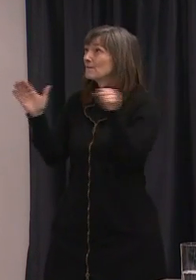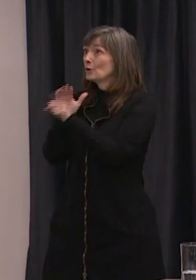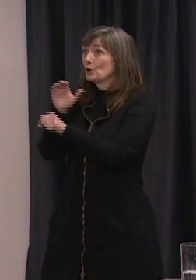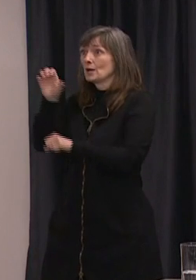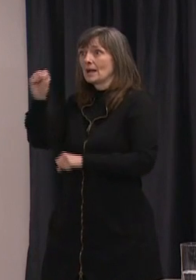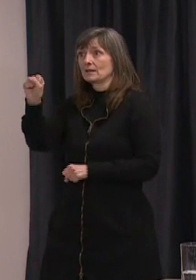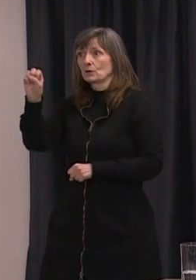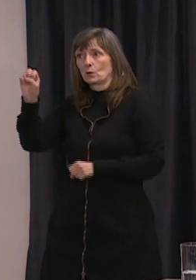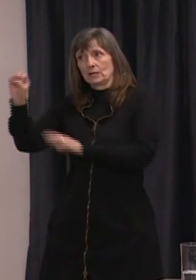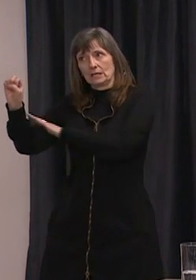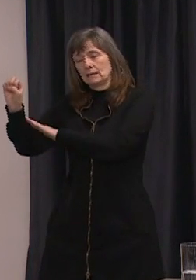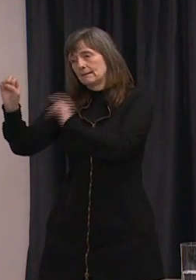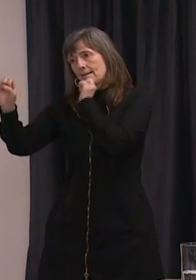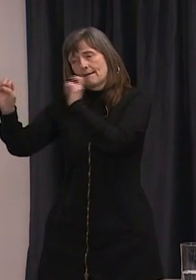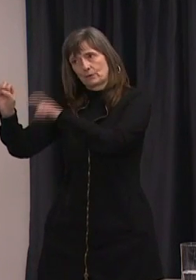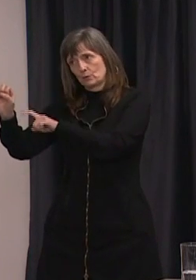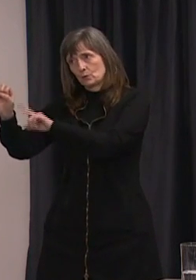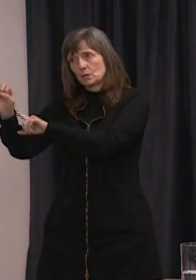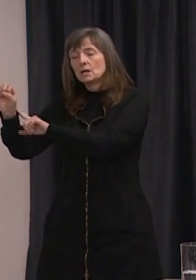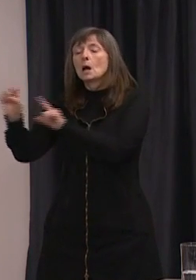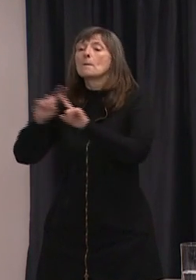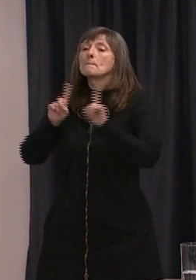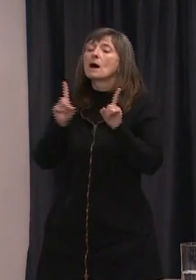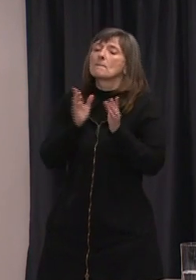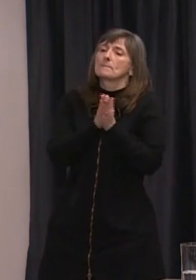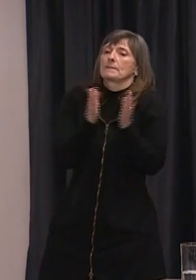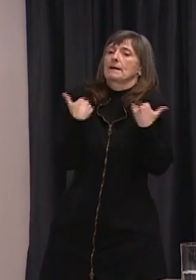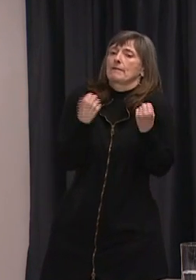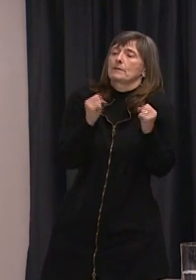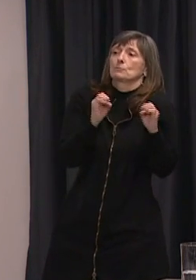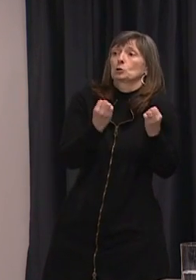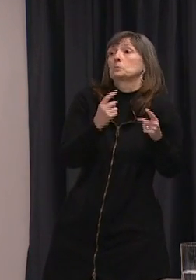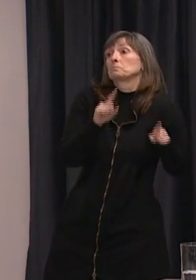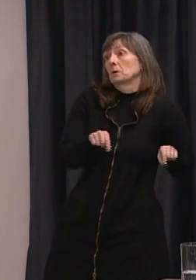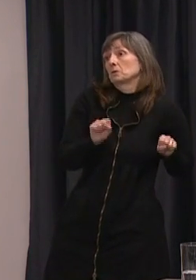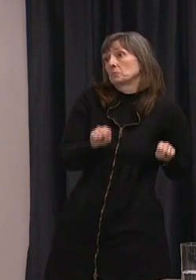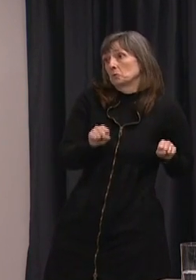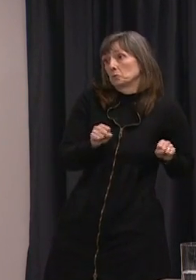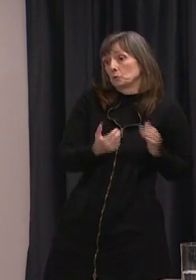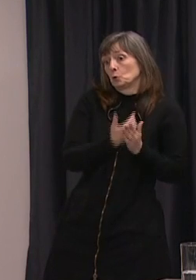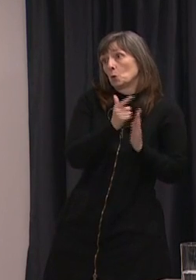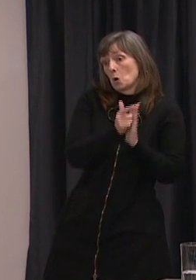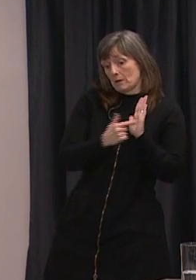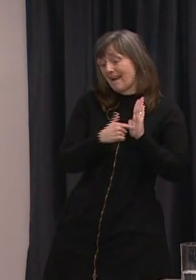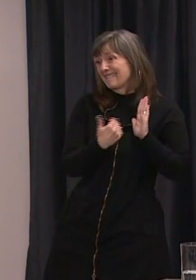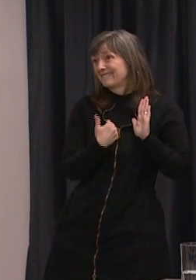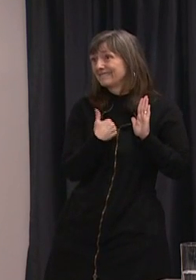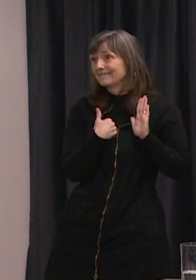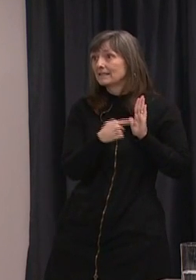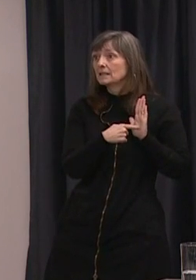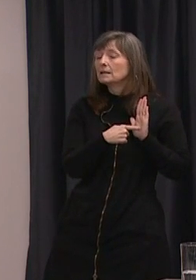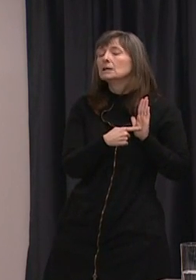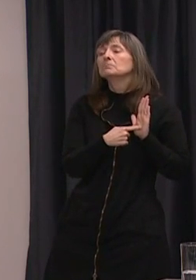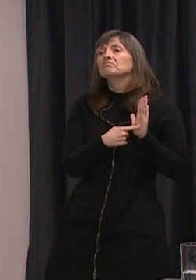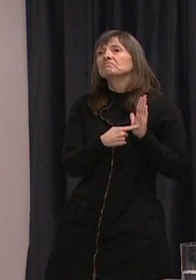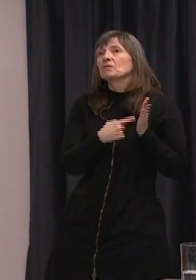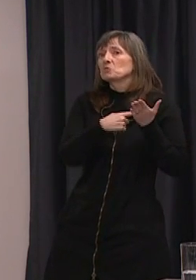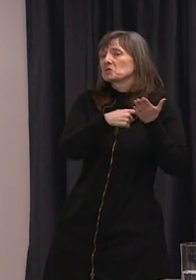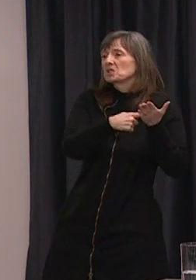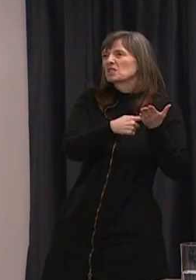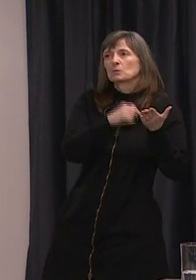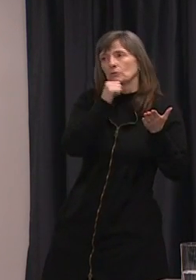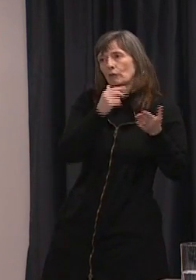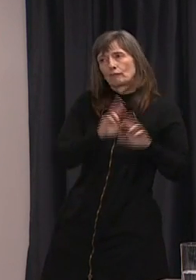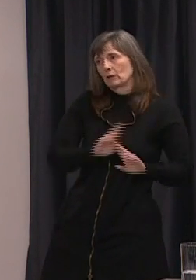of emergency and certainly that those are discussions that we're having and we're looking at we're not doing that right now because